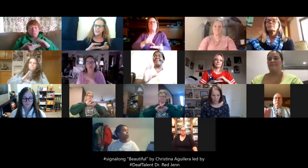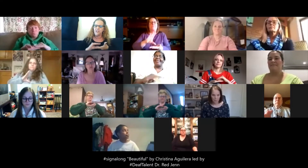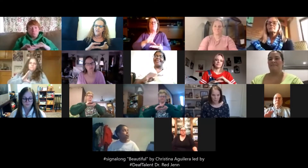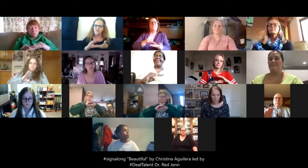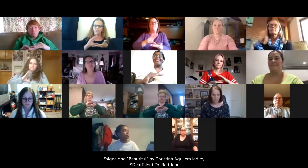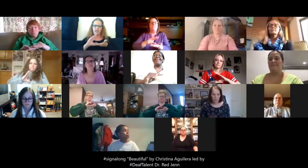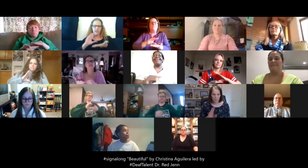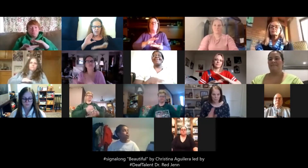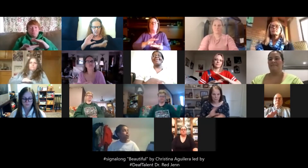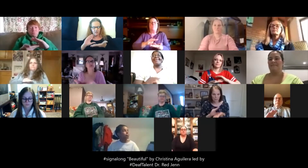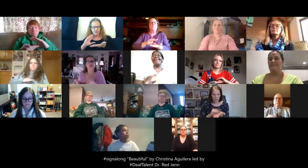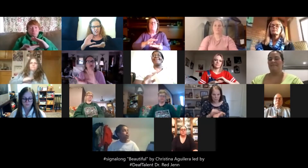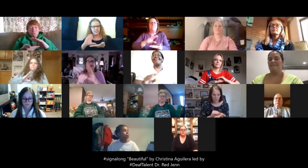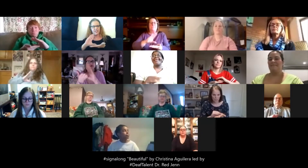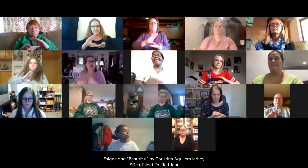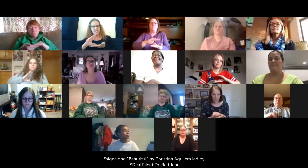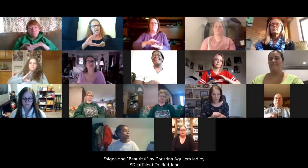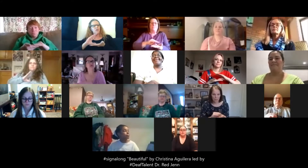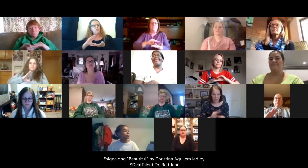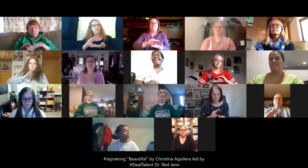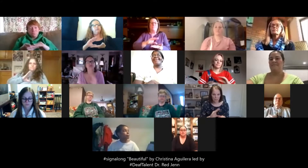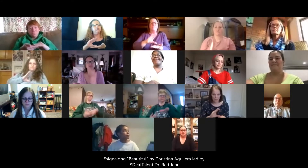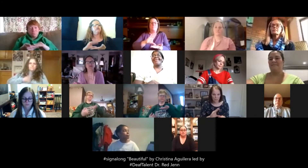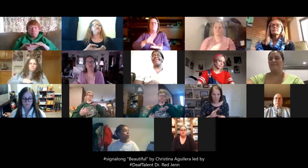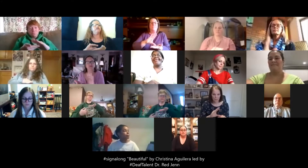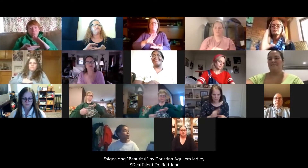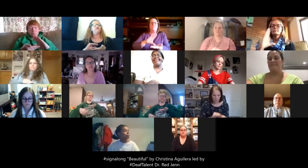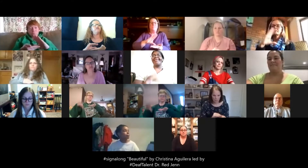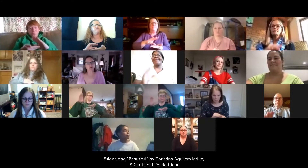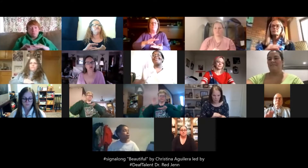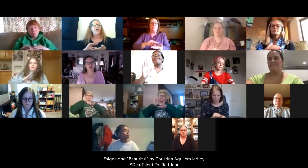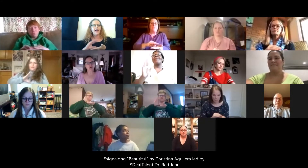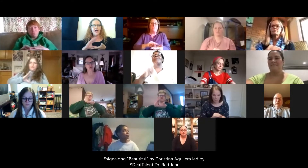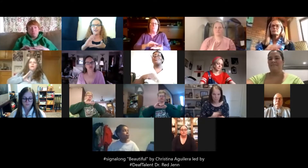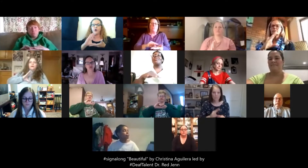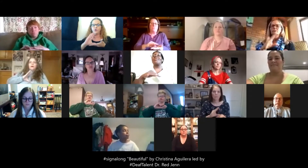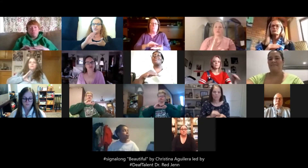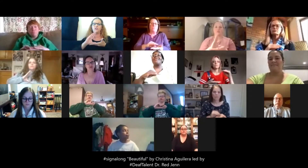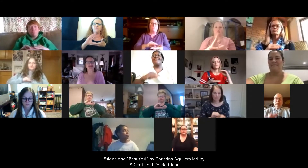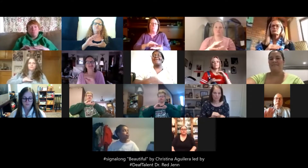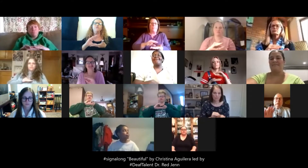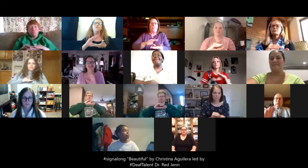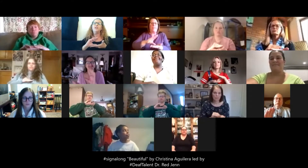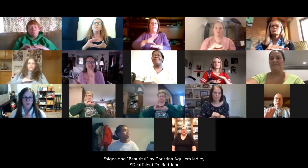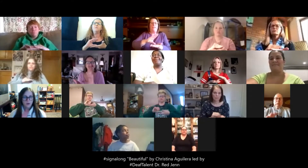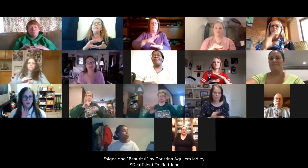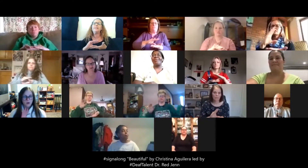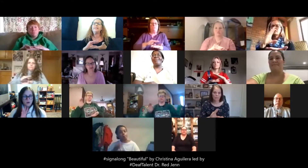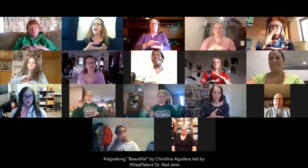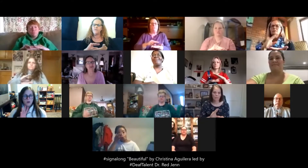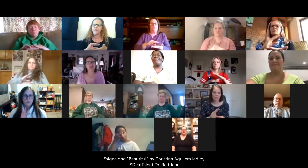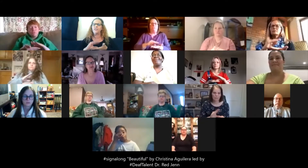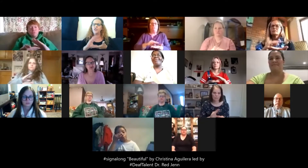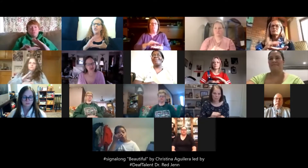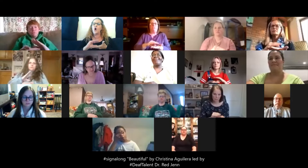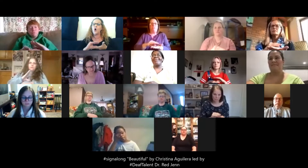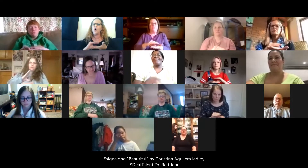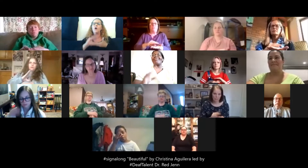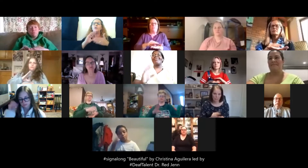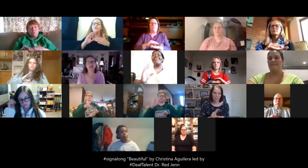you. Right? So it's just this and it goes to the bring me down. Right? It's going to go to